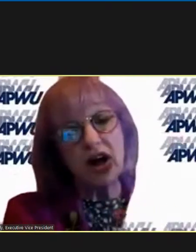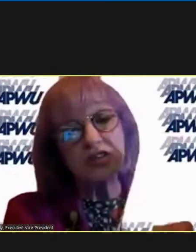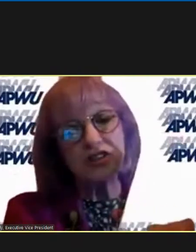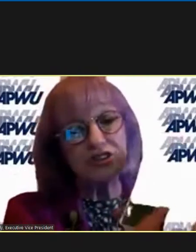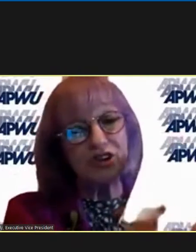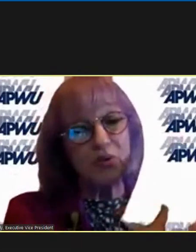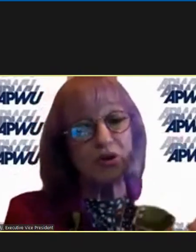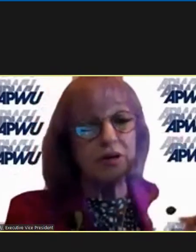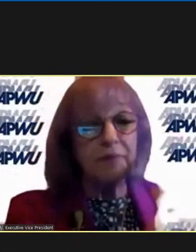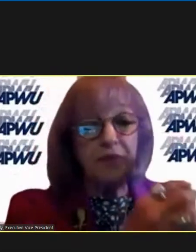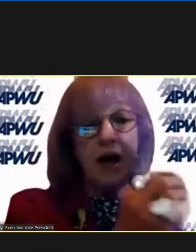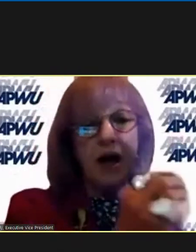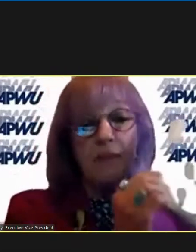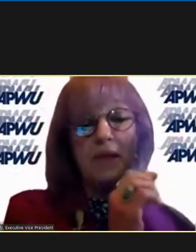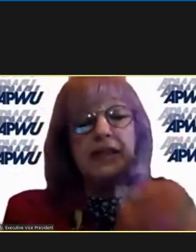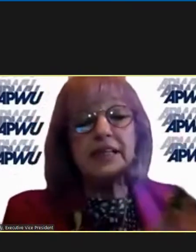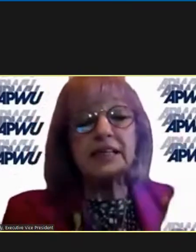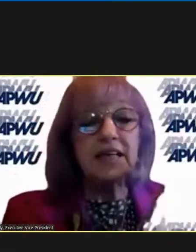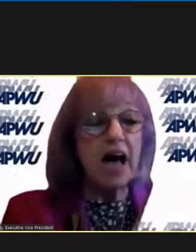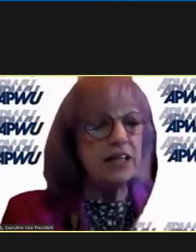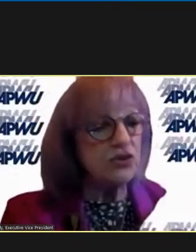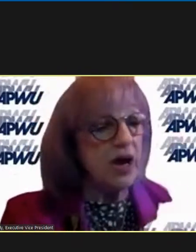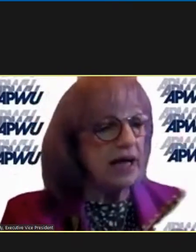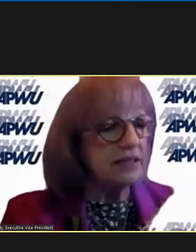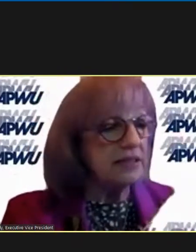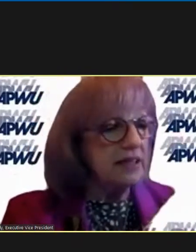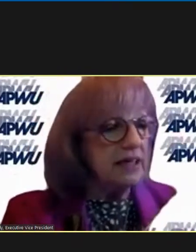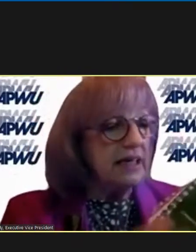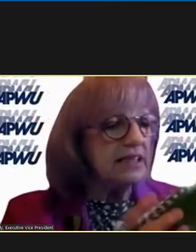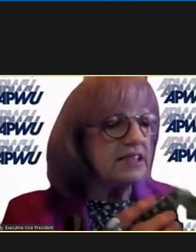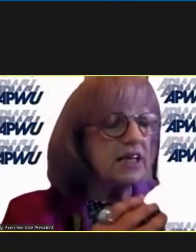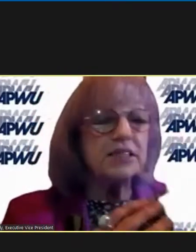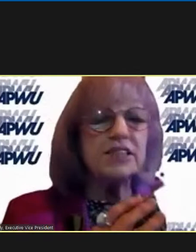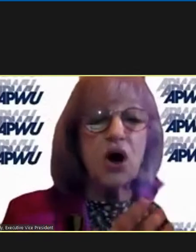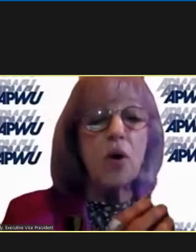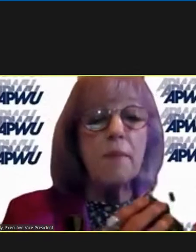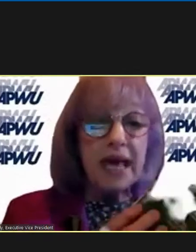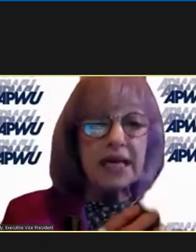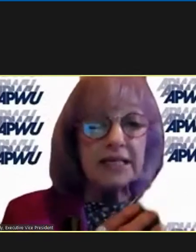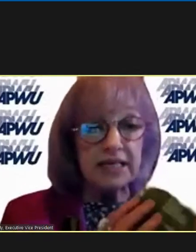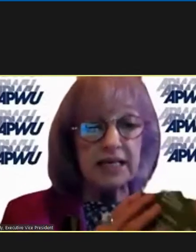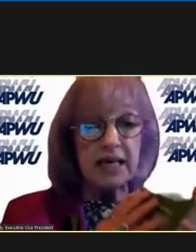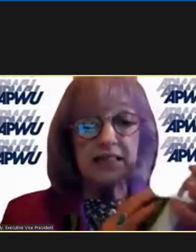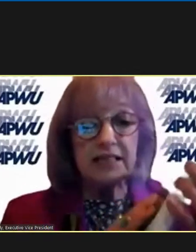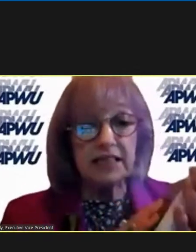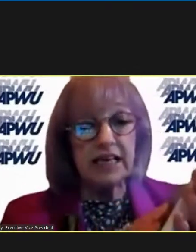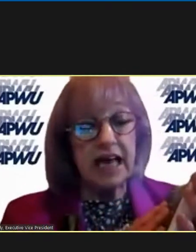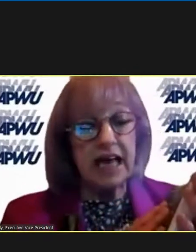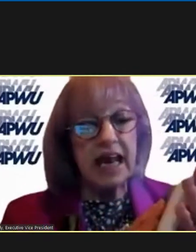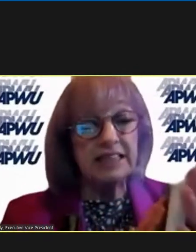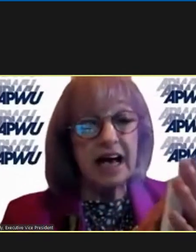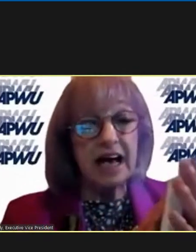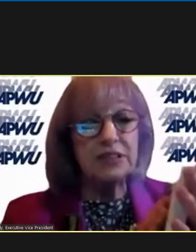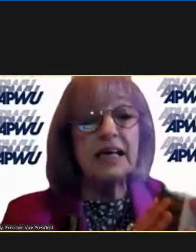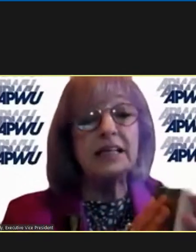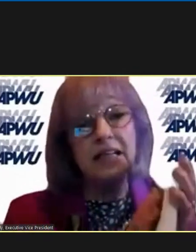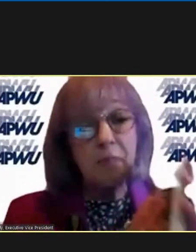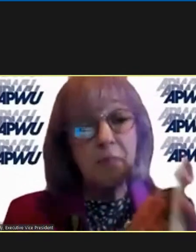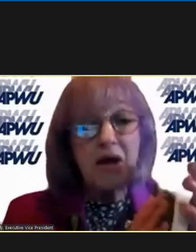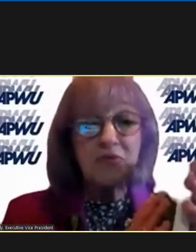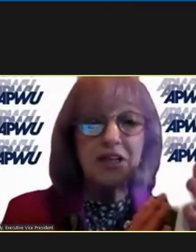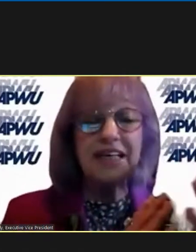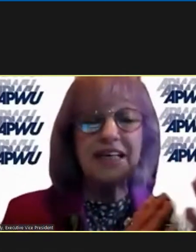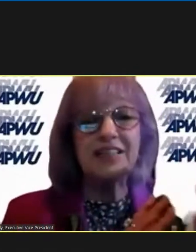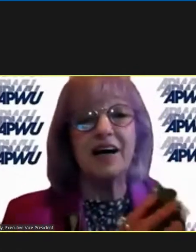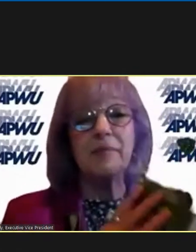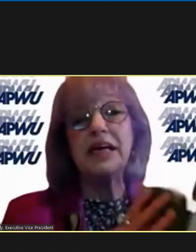ask talk to your local um this contract it's so amazing to think and i i would say